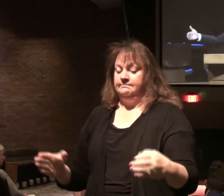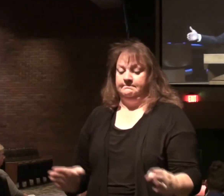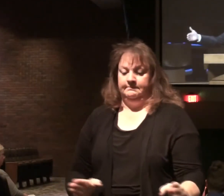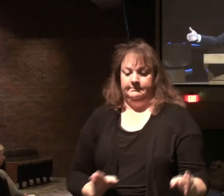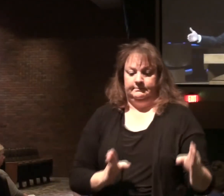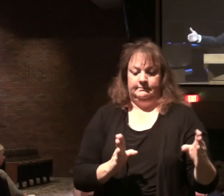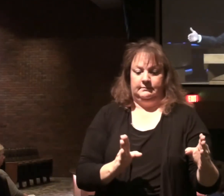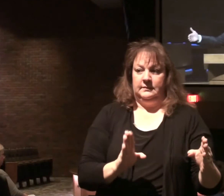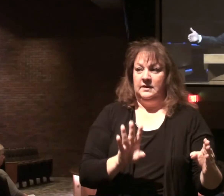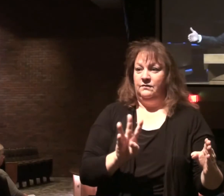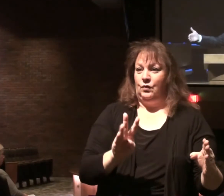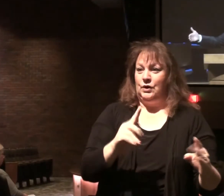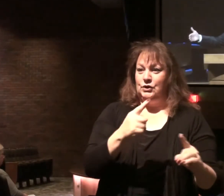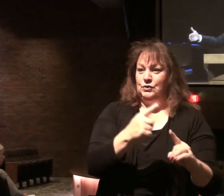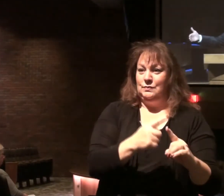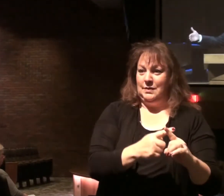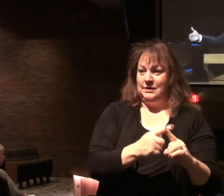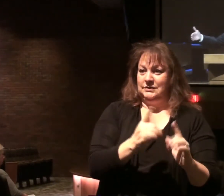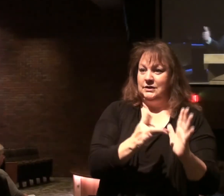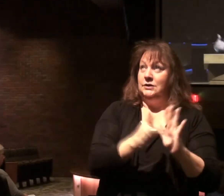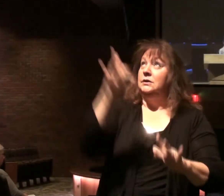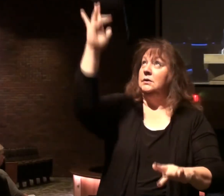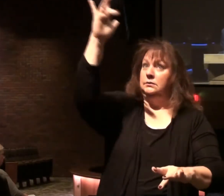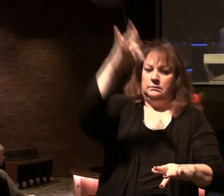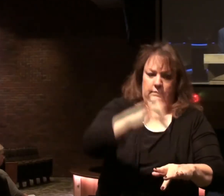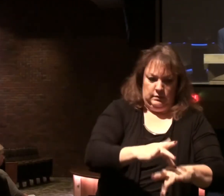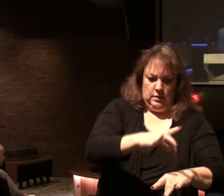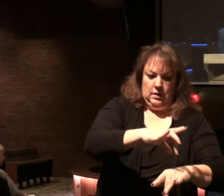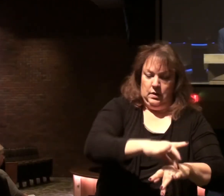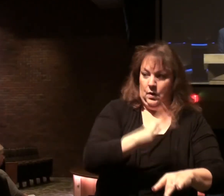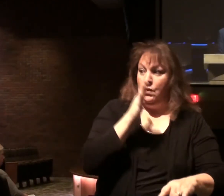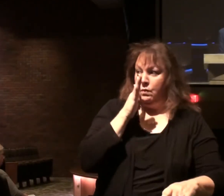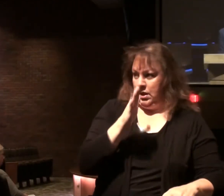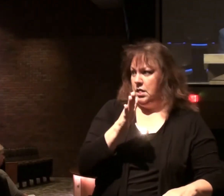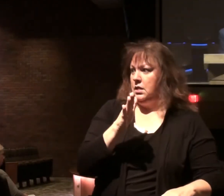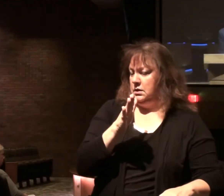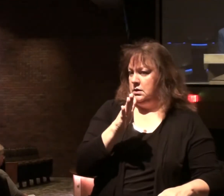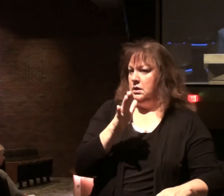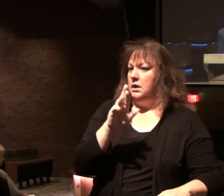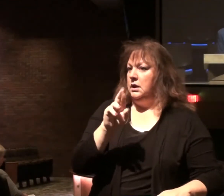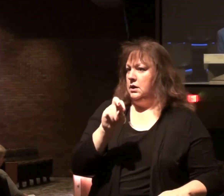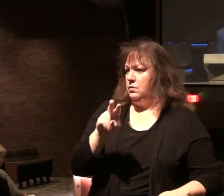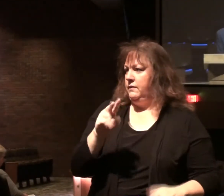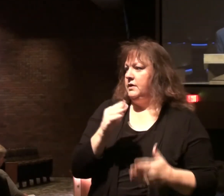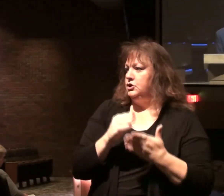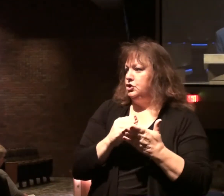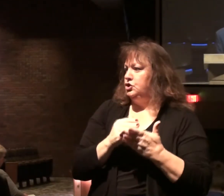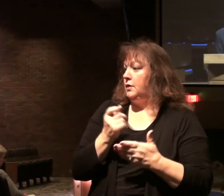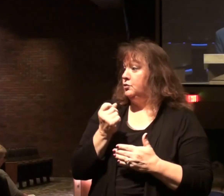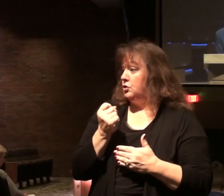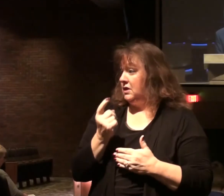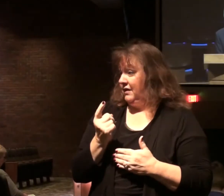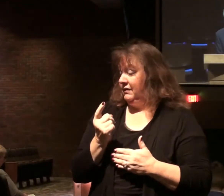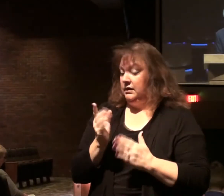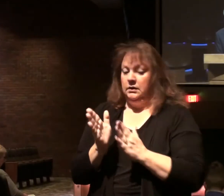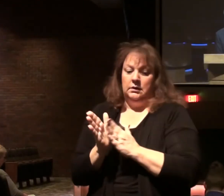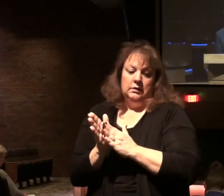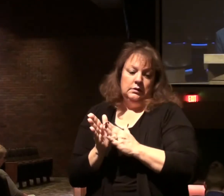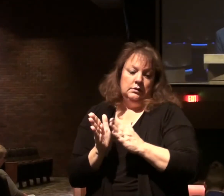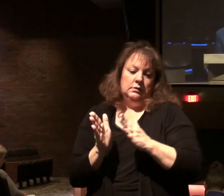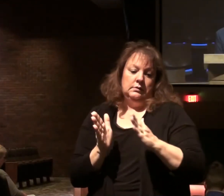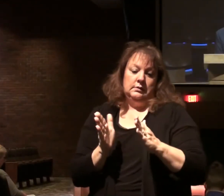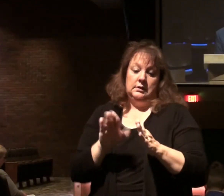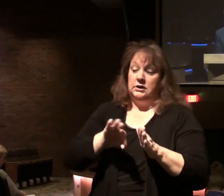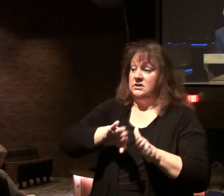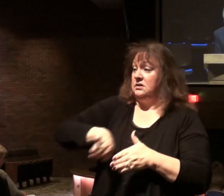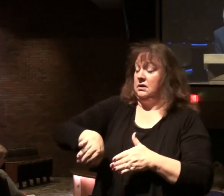from the return of Christ. As we're talking here now. In Revelation 11. So we've moved halfway through the